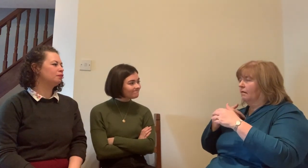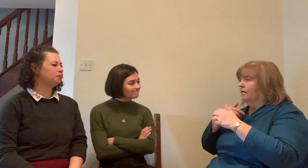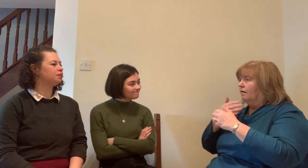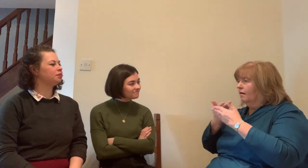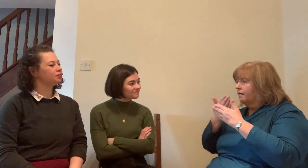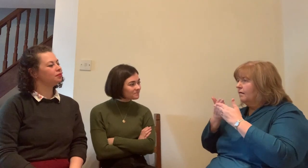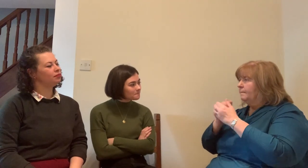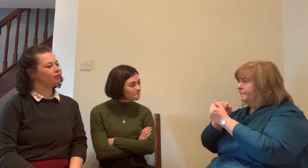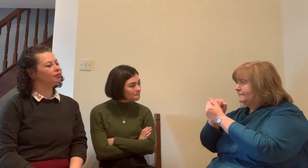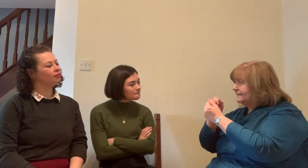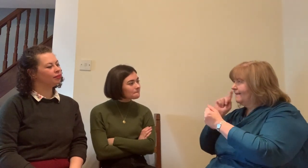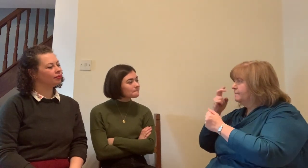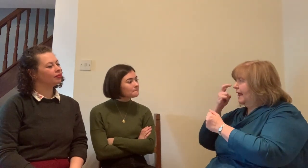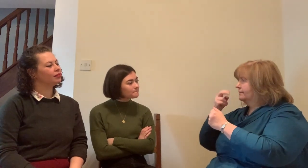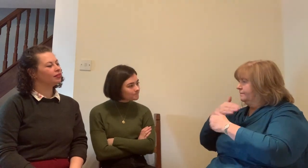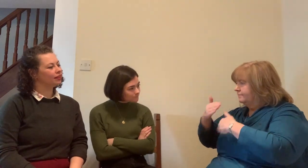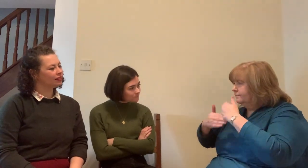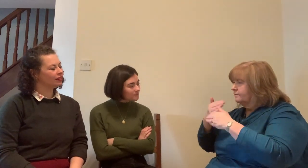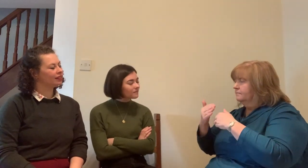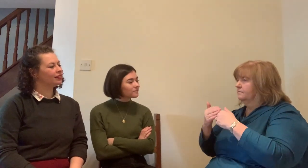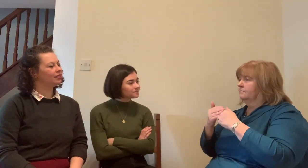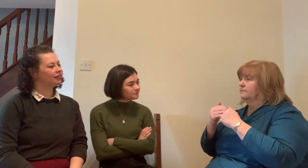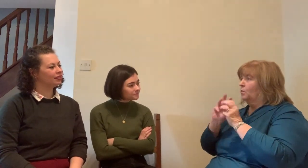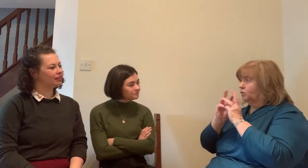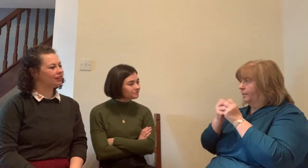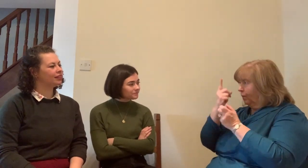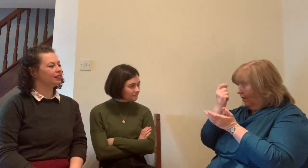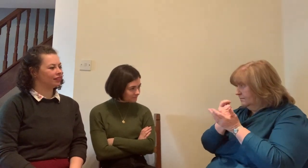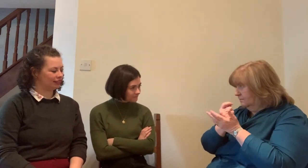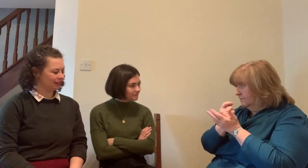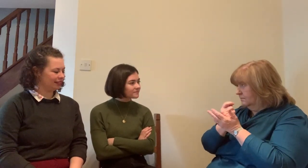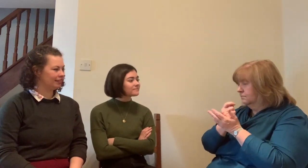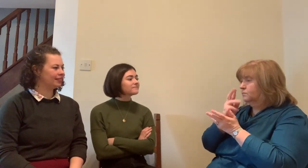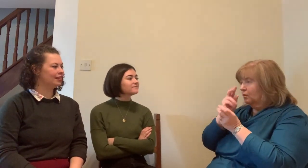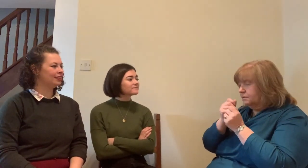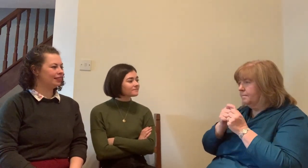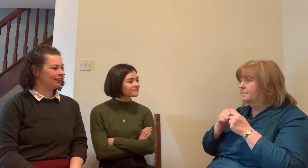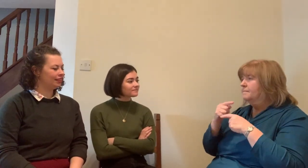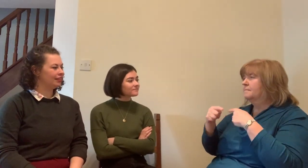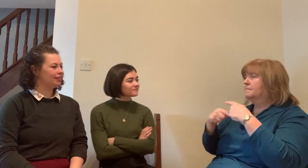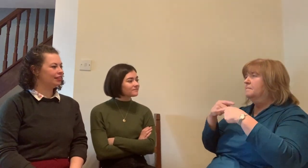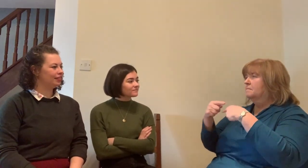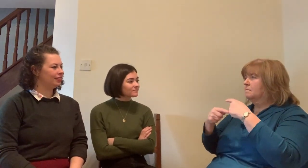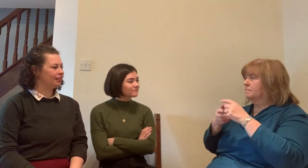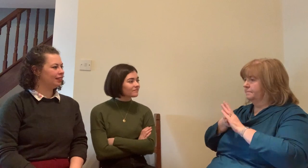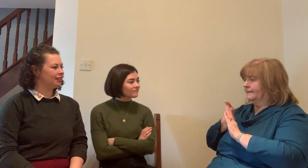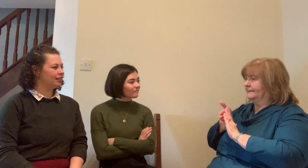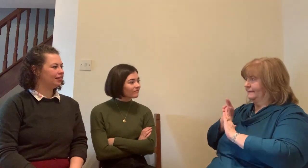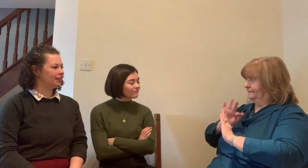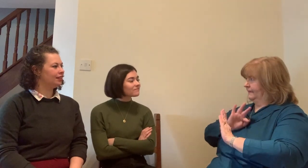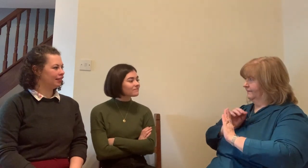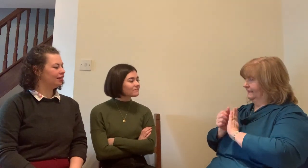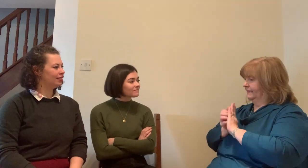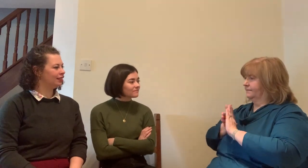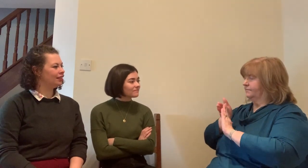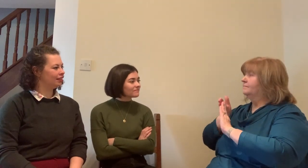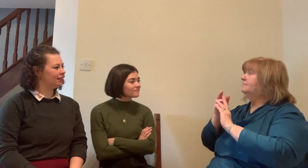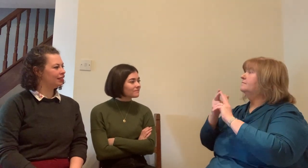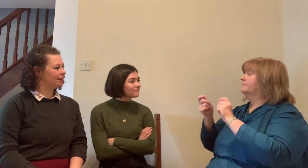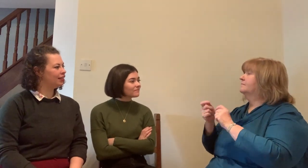knowing where to place yourself we were actually talking about the importance of that you know when talking about understanding your own role knowing your hearing interpreter's role the